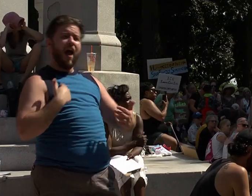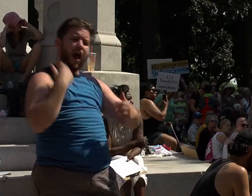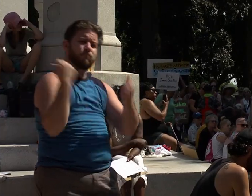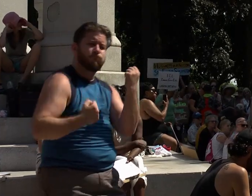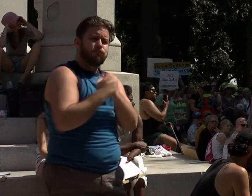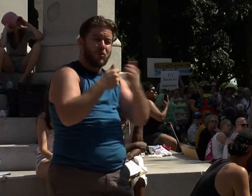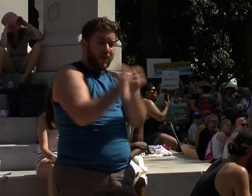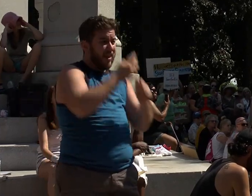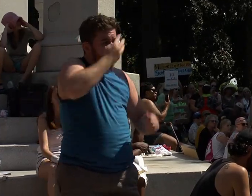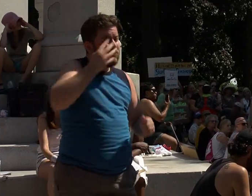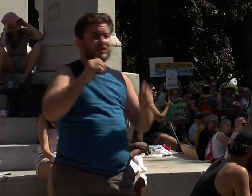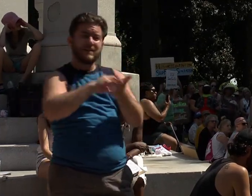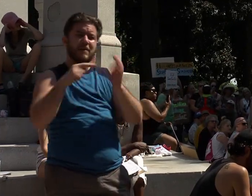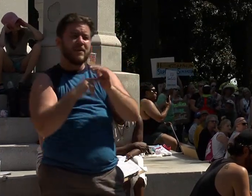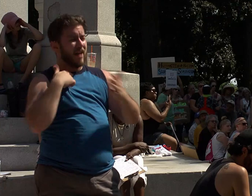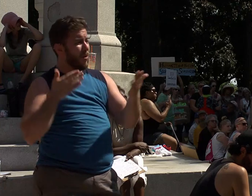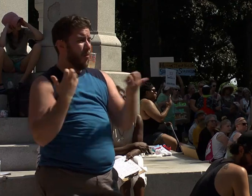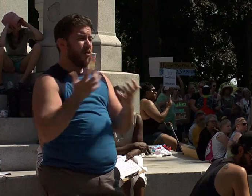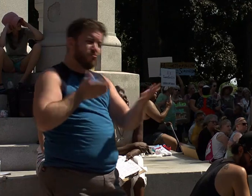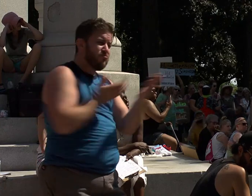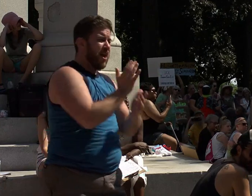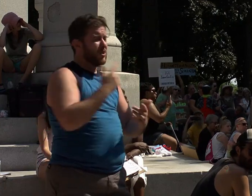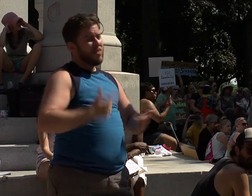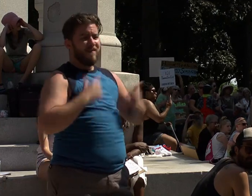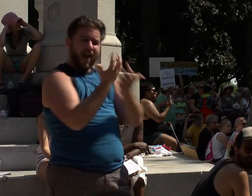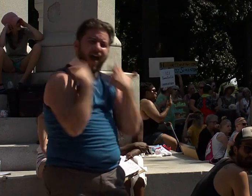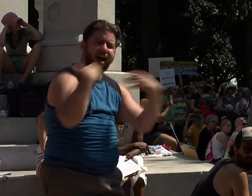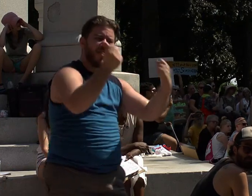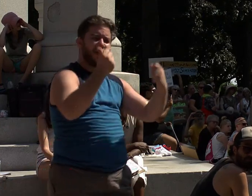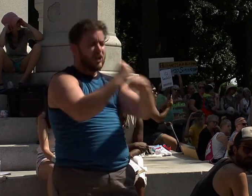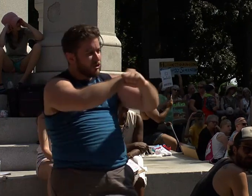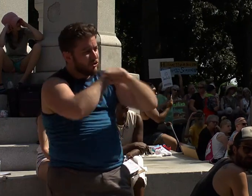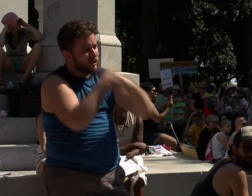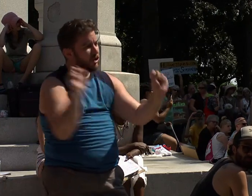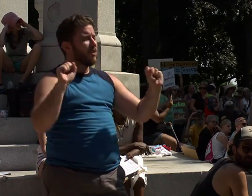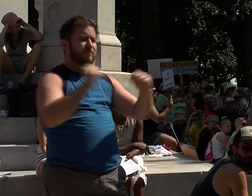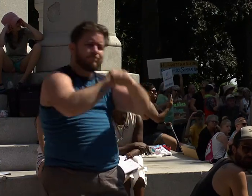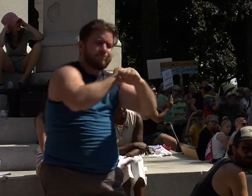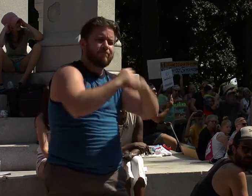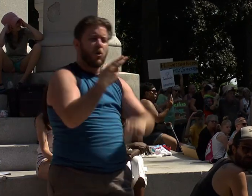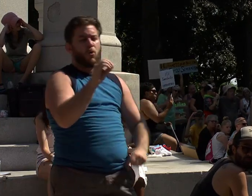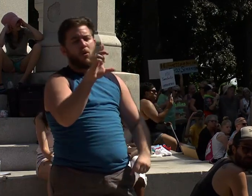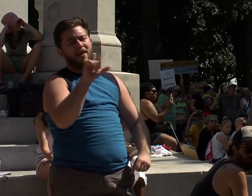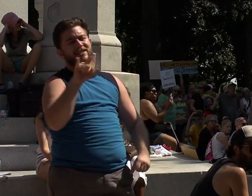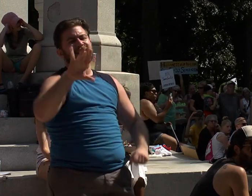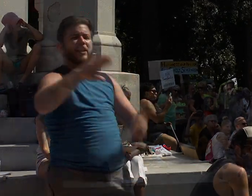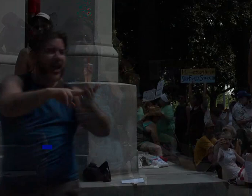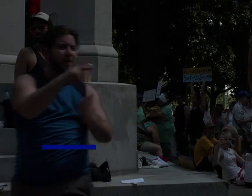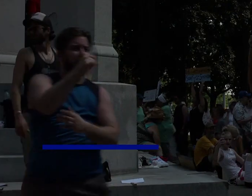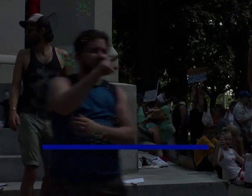means fighting for people's right to live in healthy and secure and holistic communities free from fear and the threat of